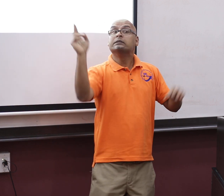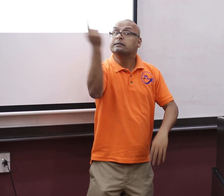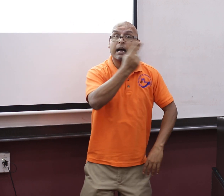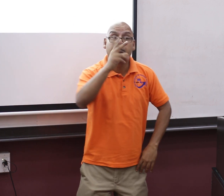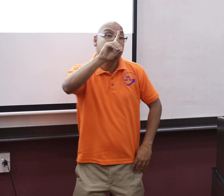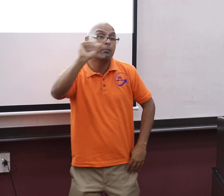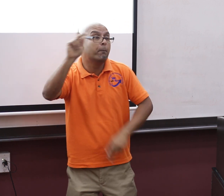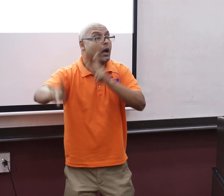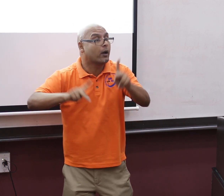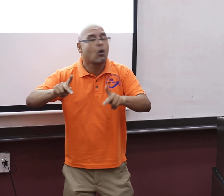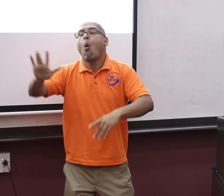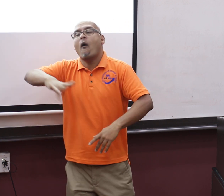name. Not able on their own.